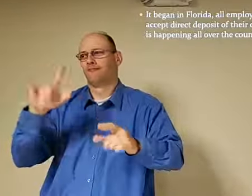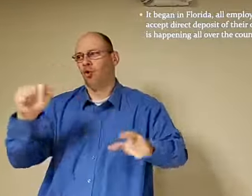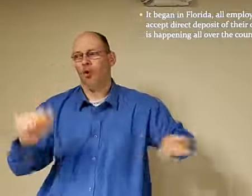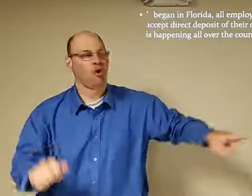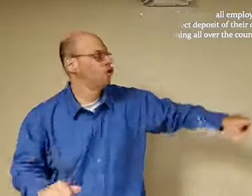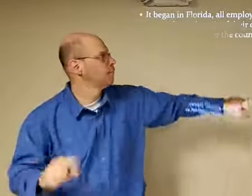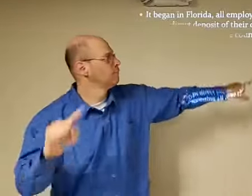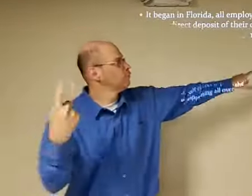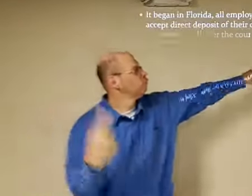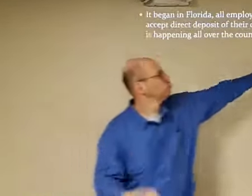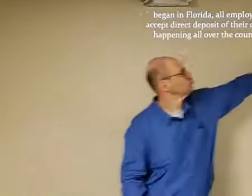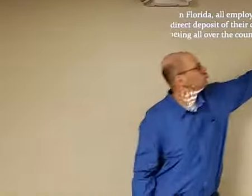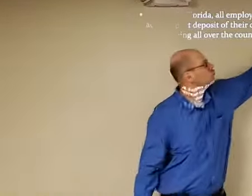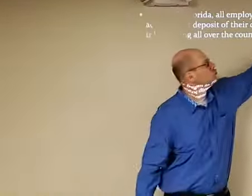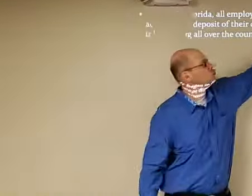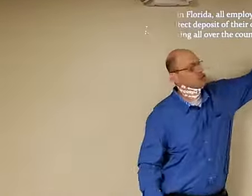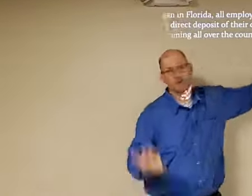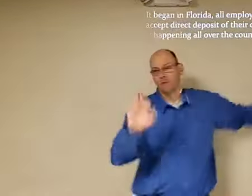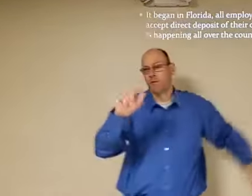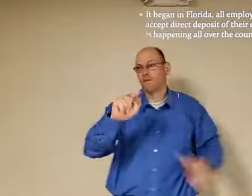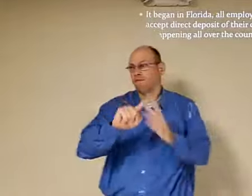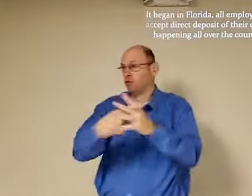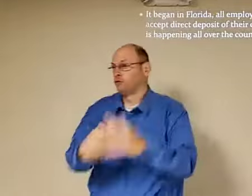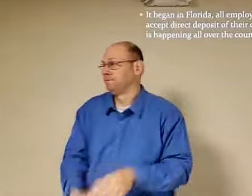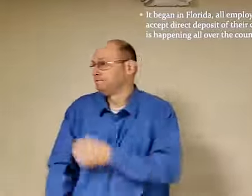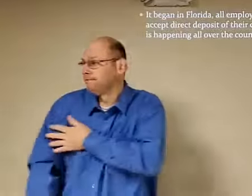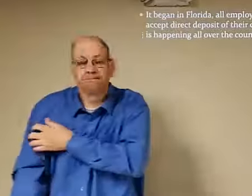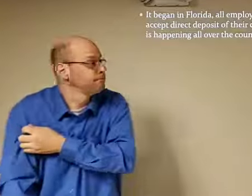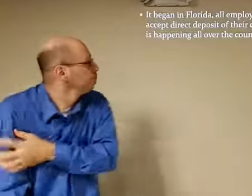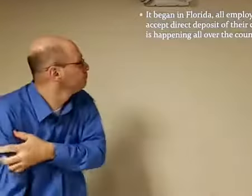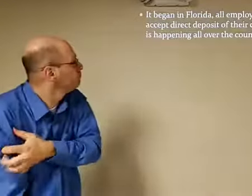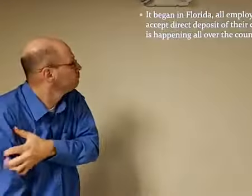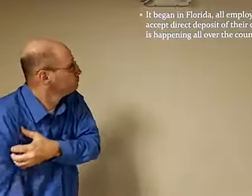forth. It did become a law back in 1996 in July.